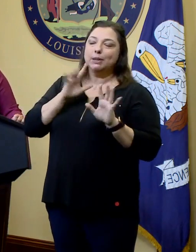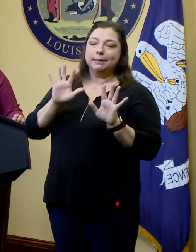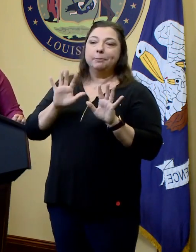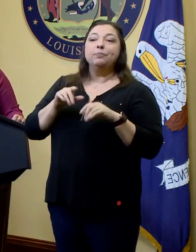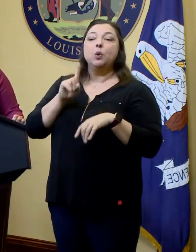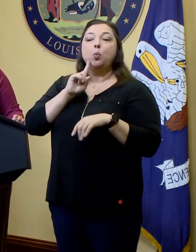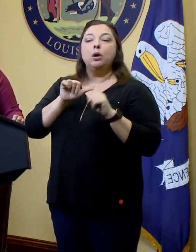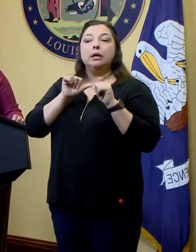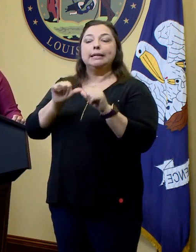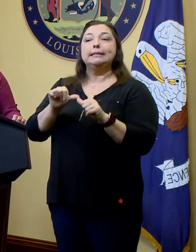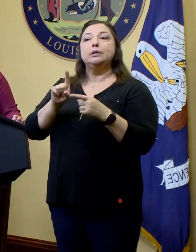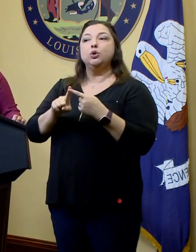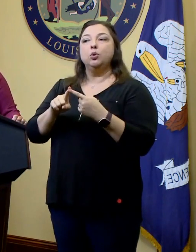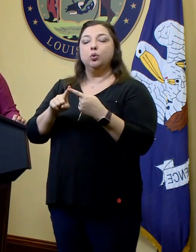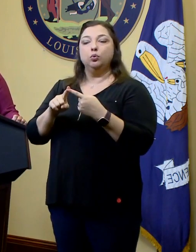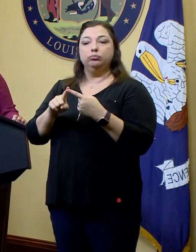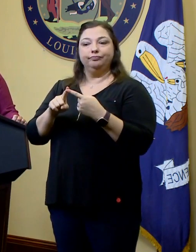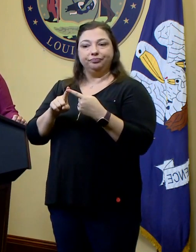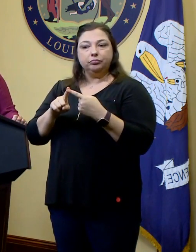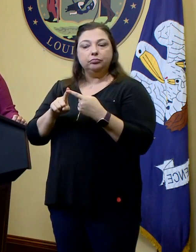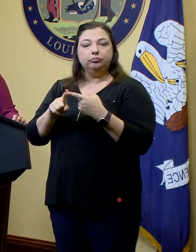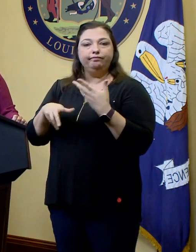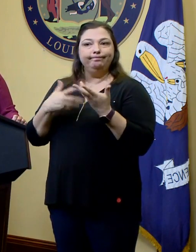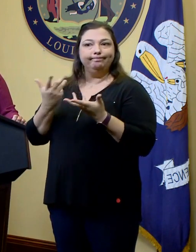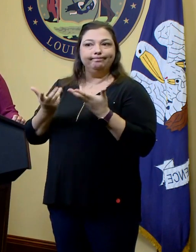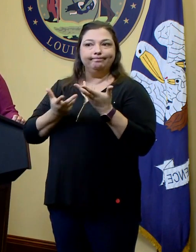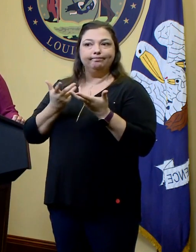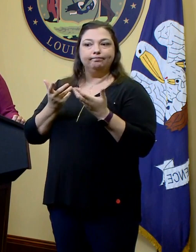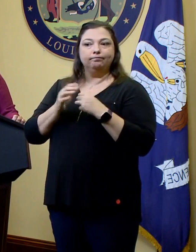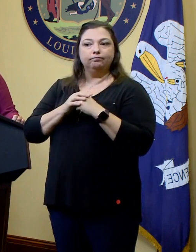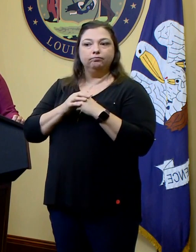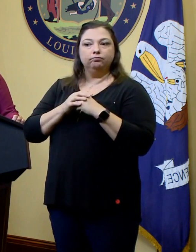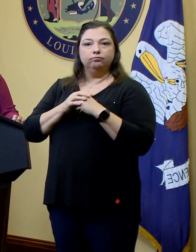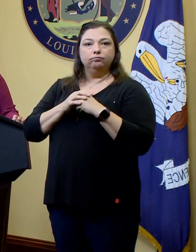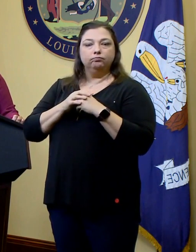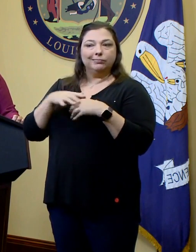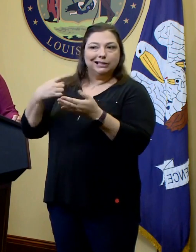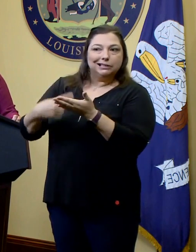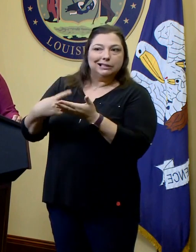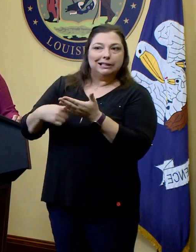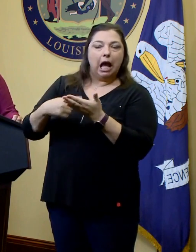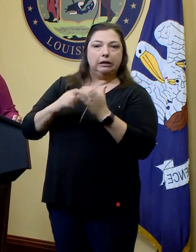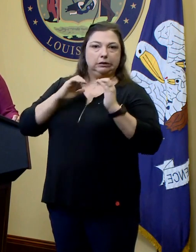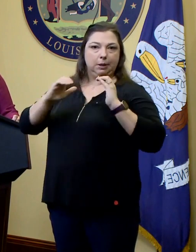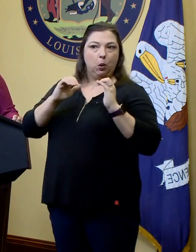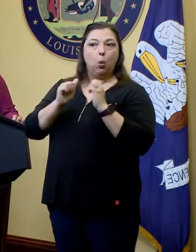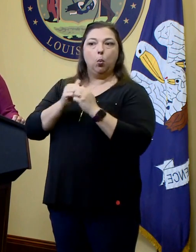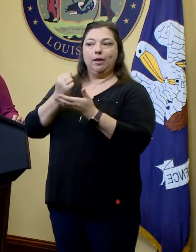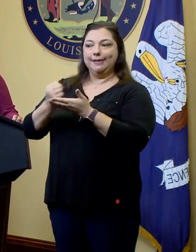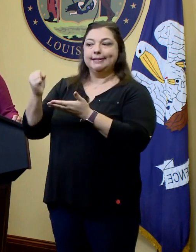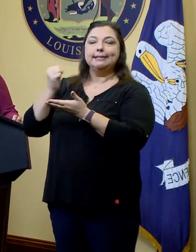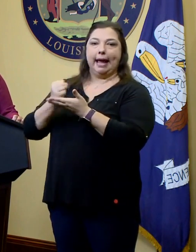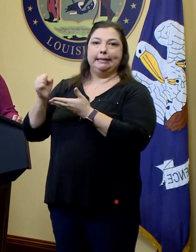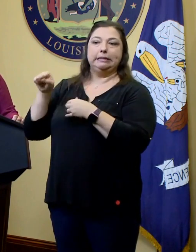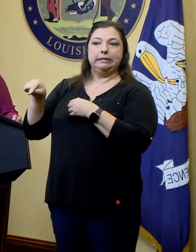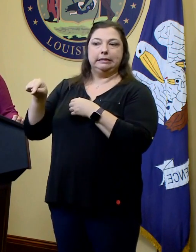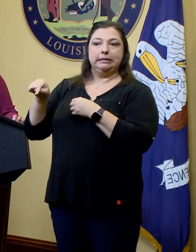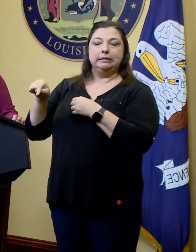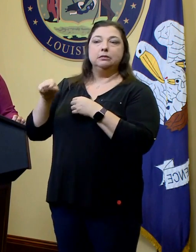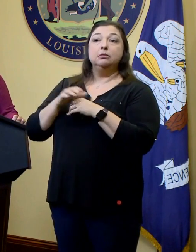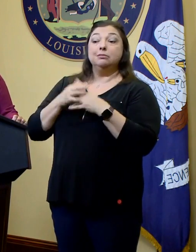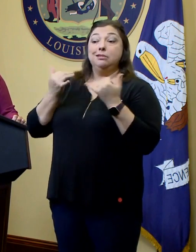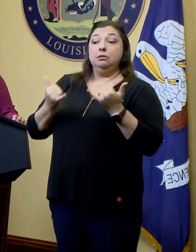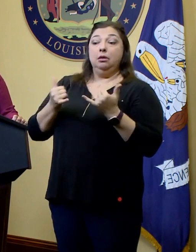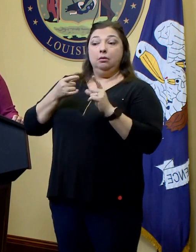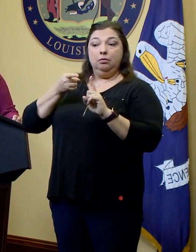we will continue to have and be in progressive discussions with the Saints organization. Right now